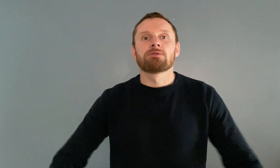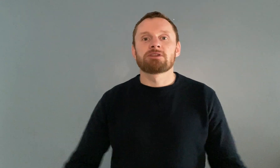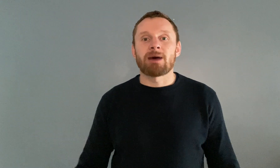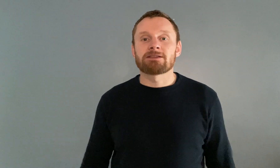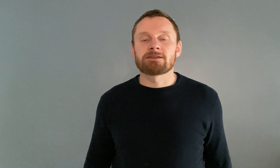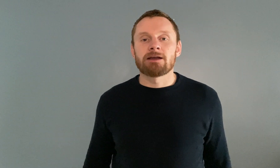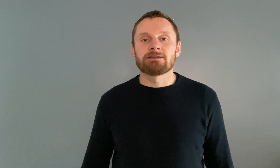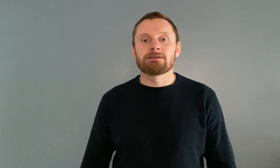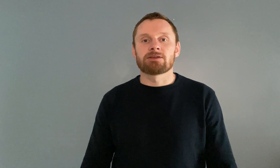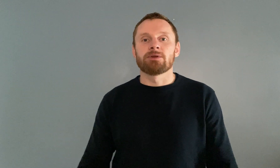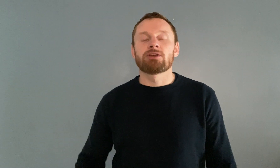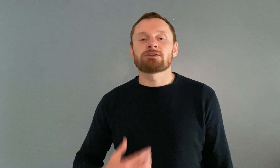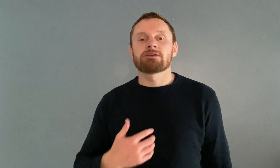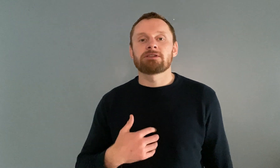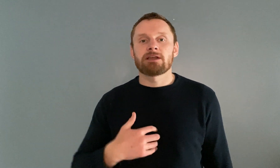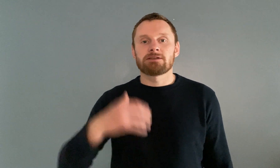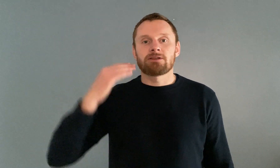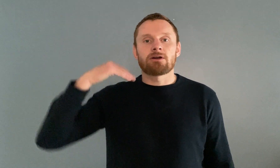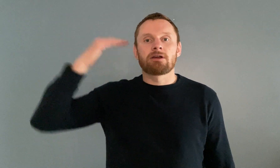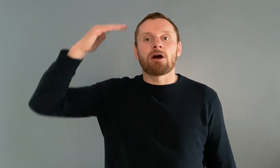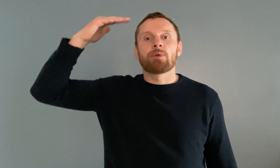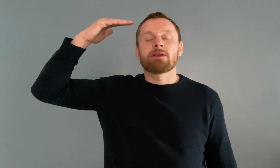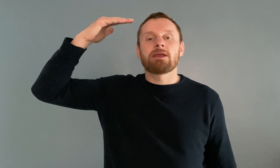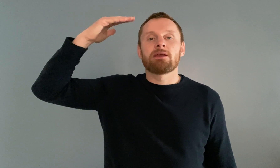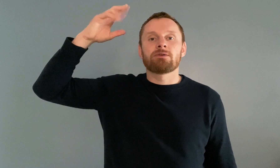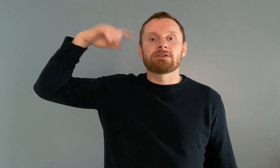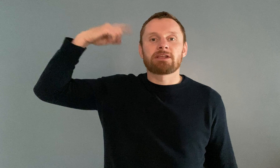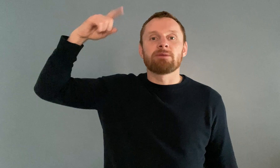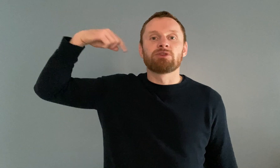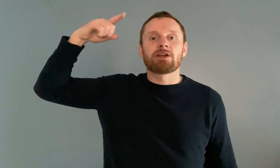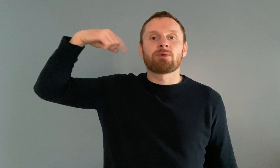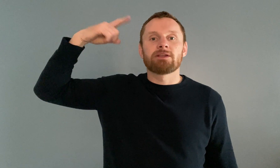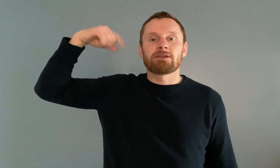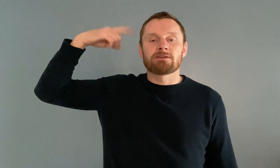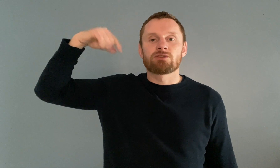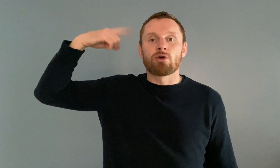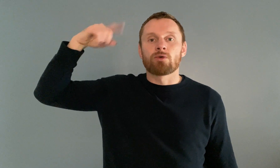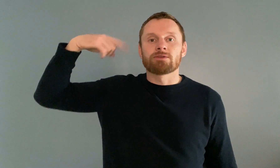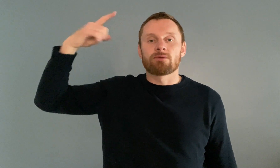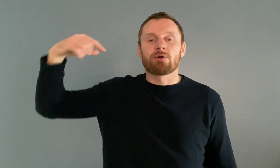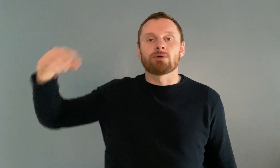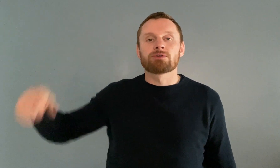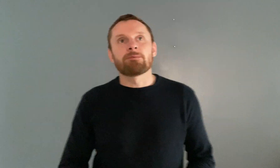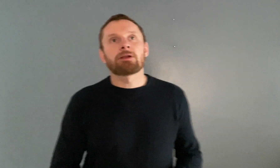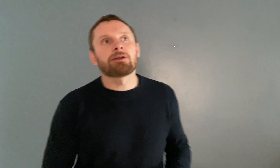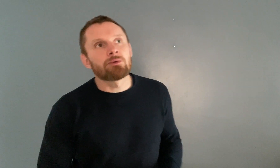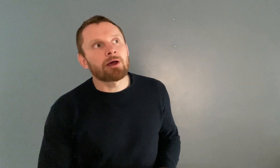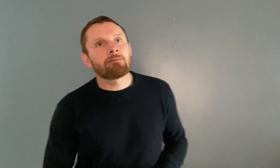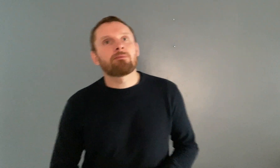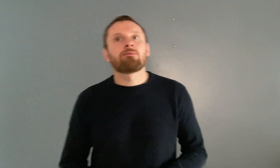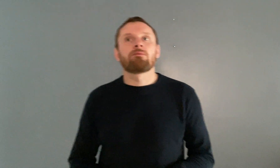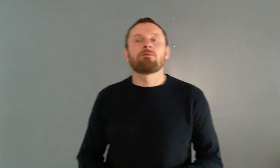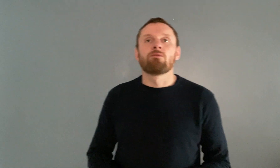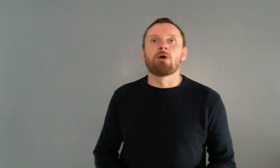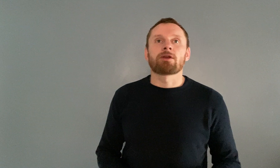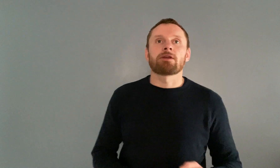somaticize it so it doesn't stay stuck up in here and keep generating as stories and thoughts typically when i'm working